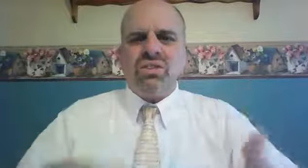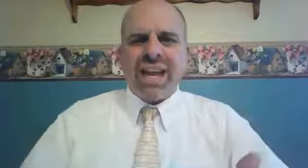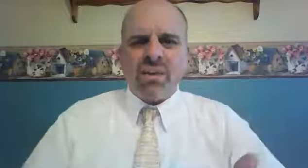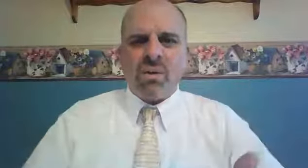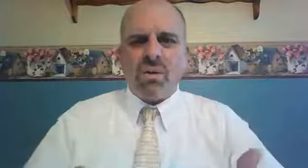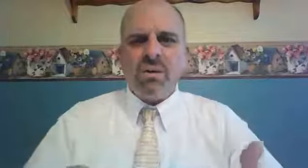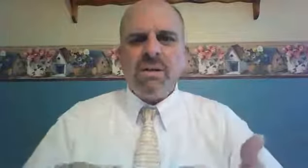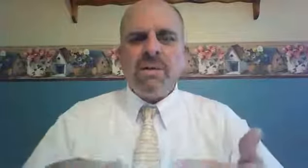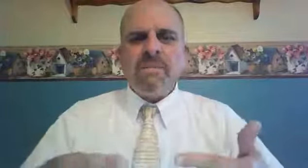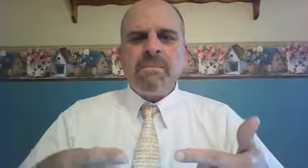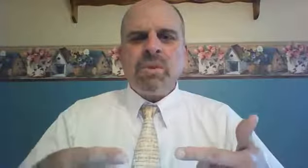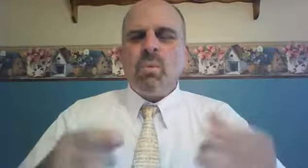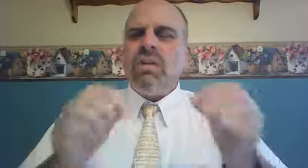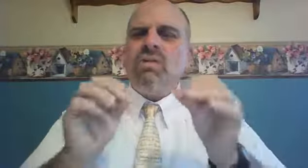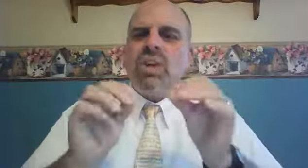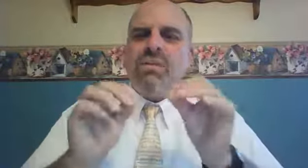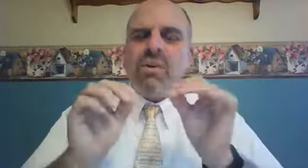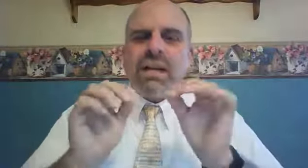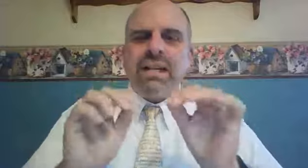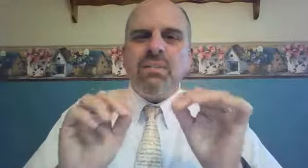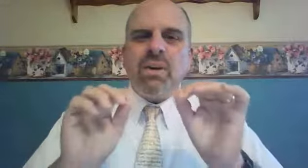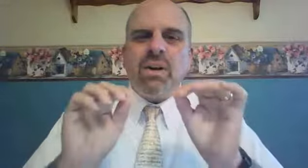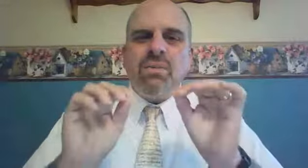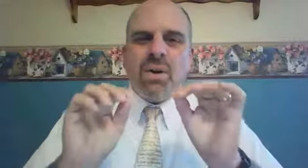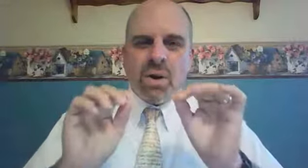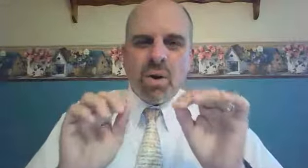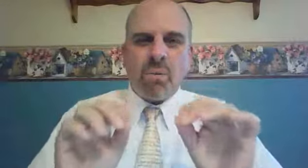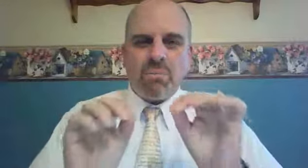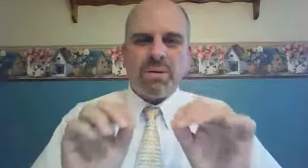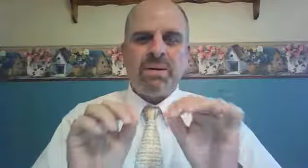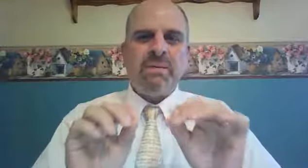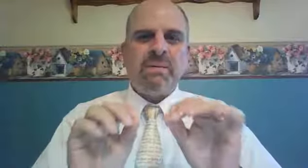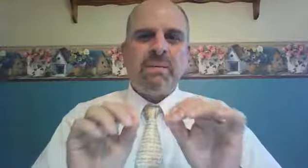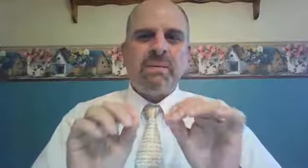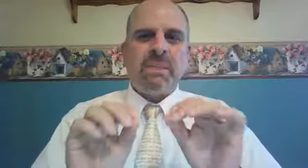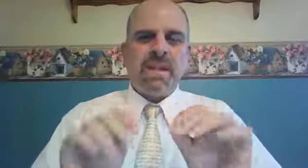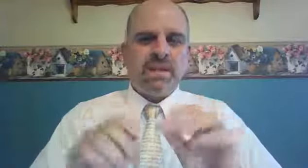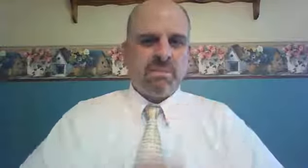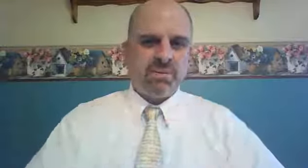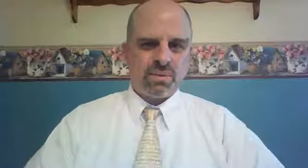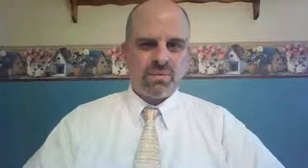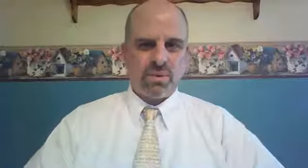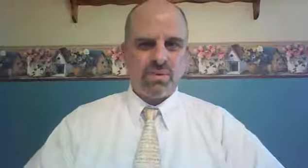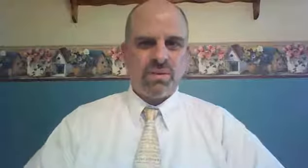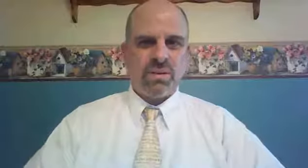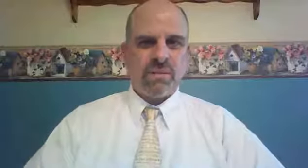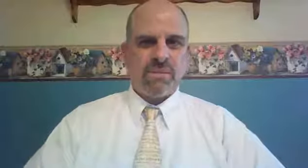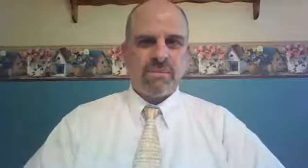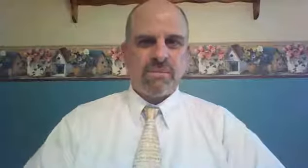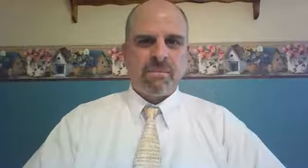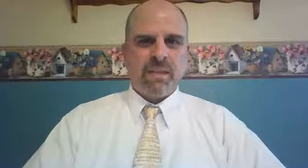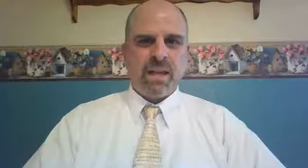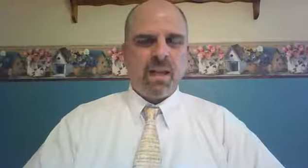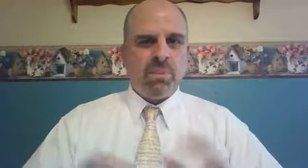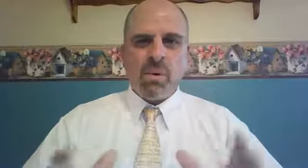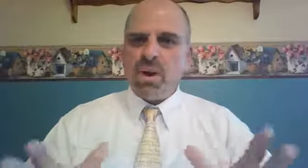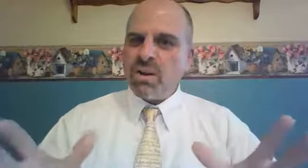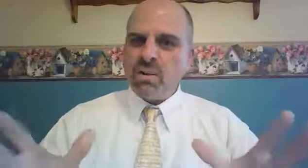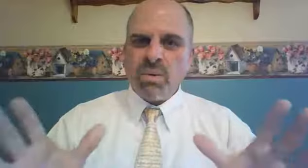cycle, we discover a glimmer of hope in the person of Ruth. And boy, could